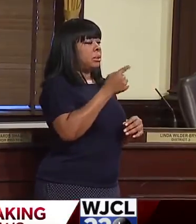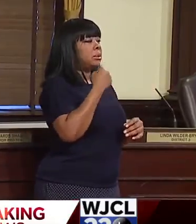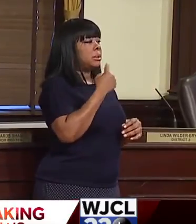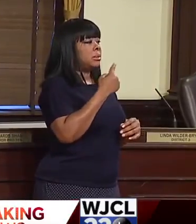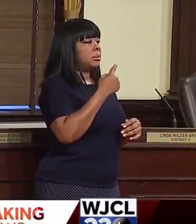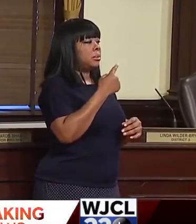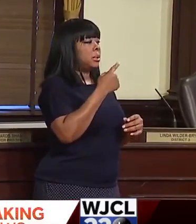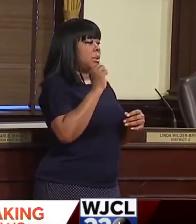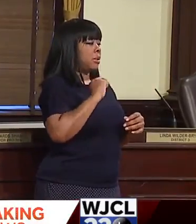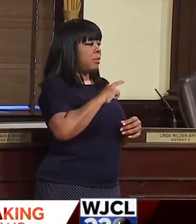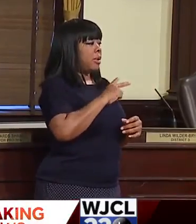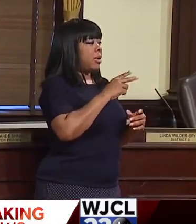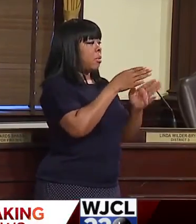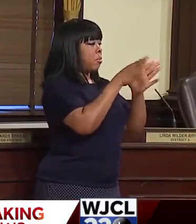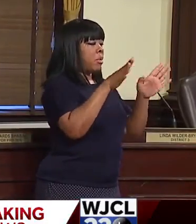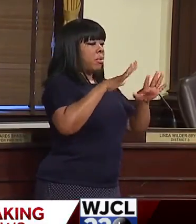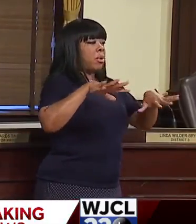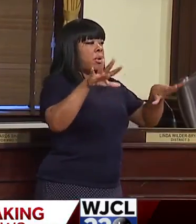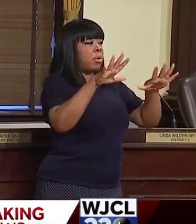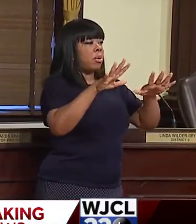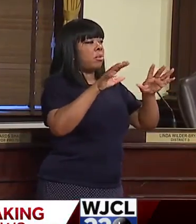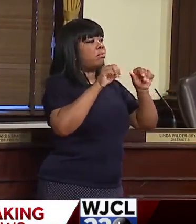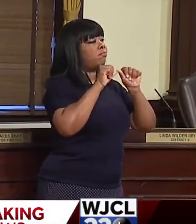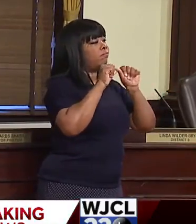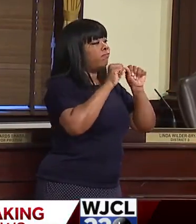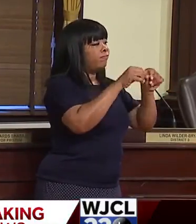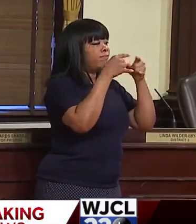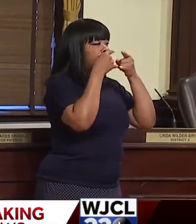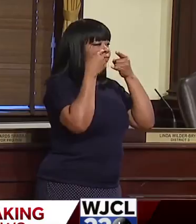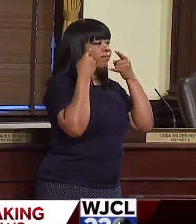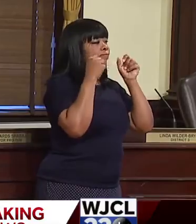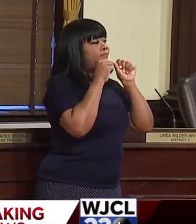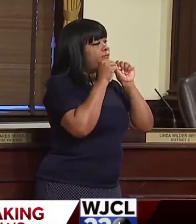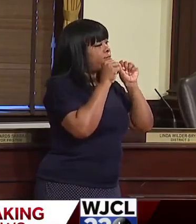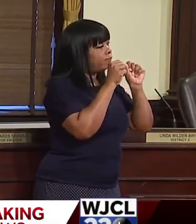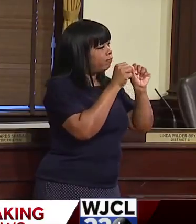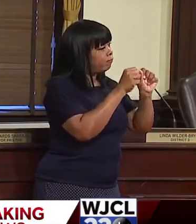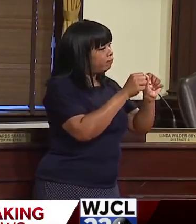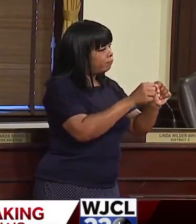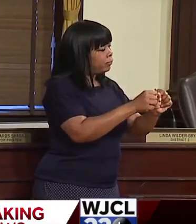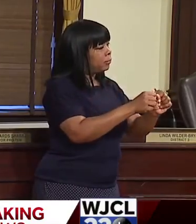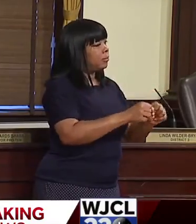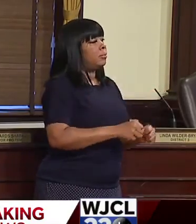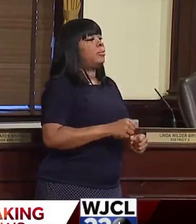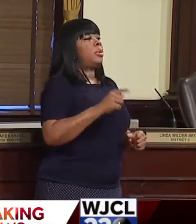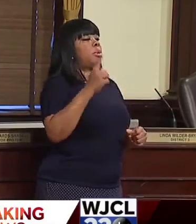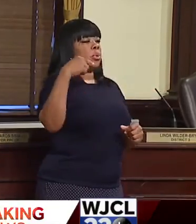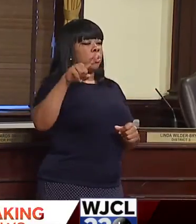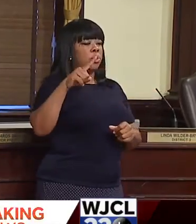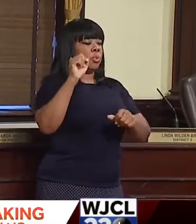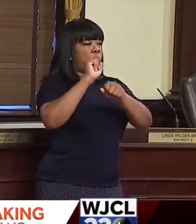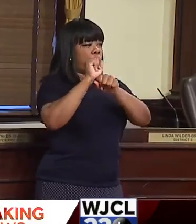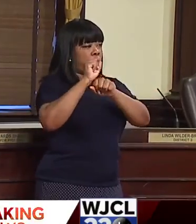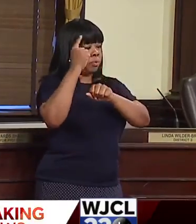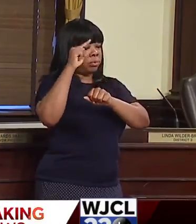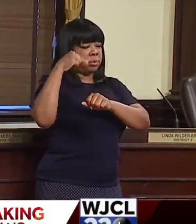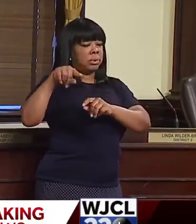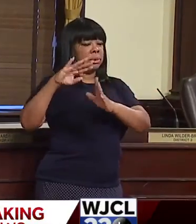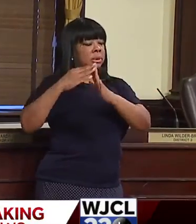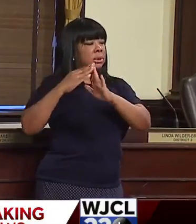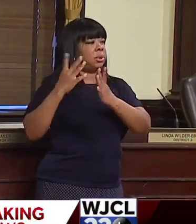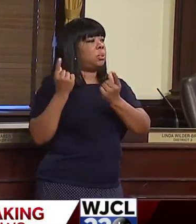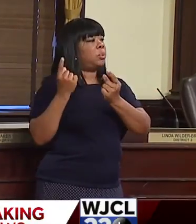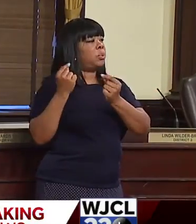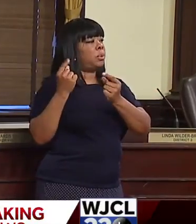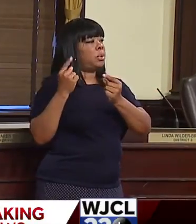a mask in the public space remains in effect, and teams of city employees are enforcing this mandate and will do so